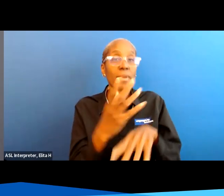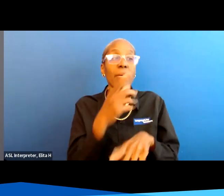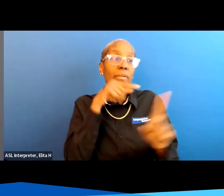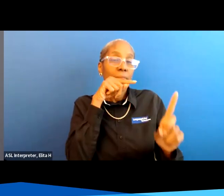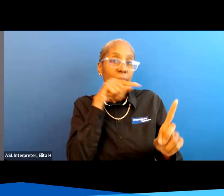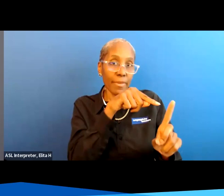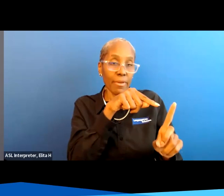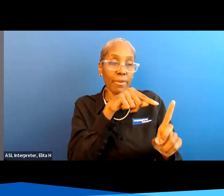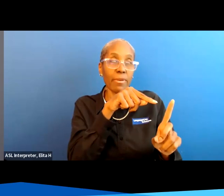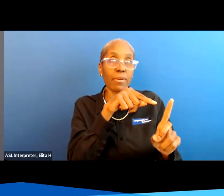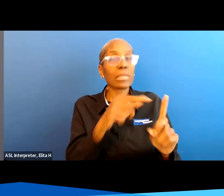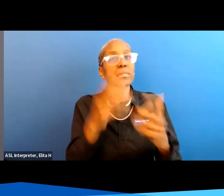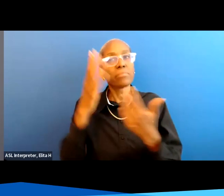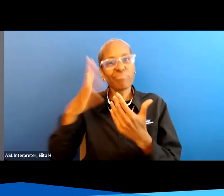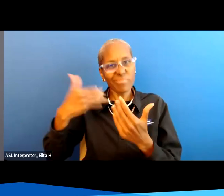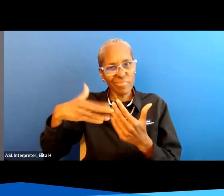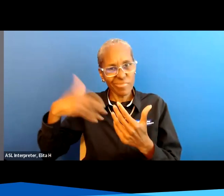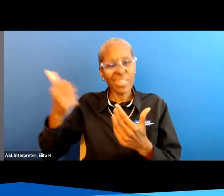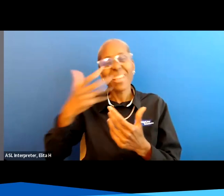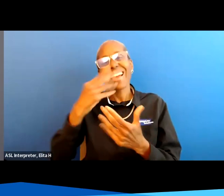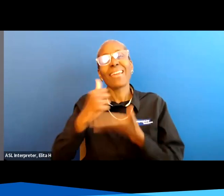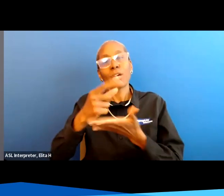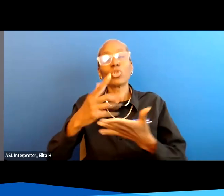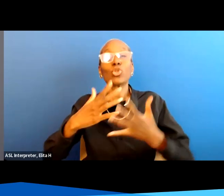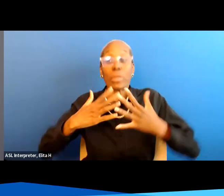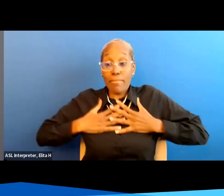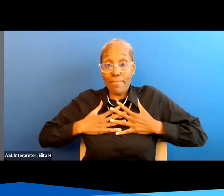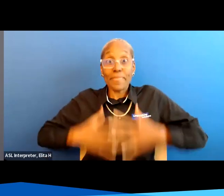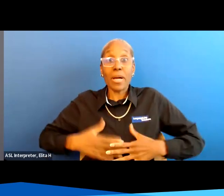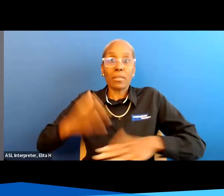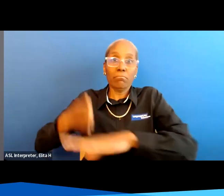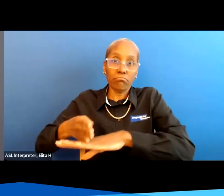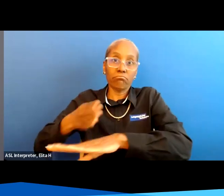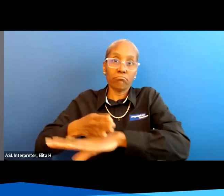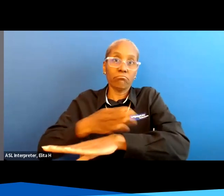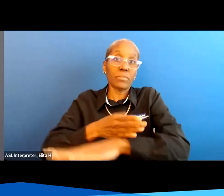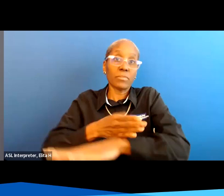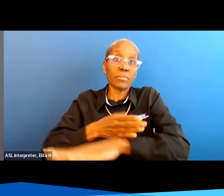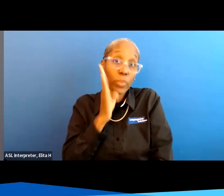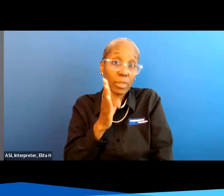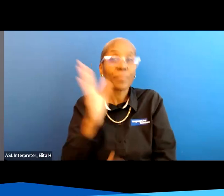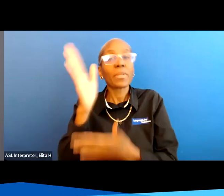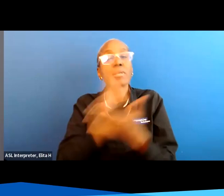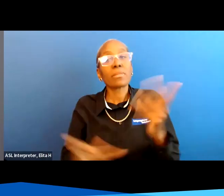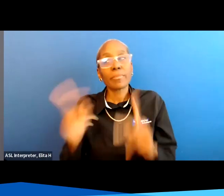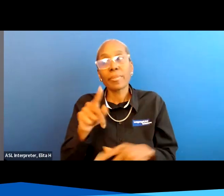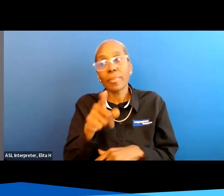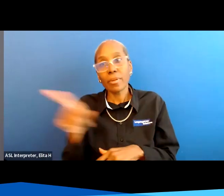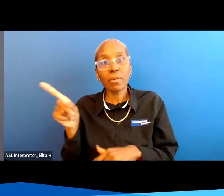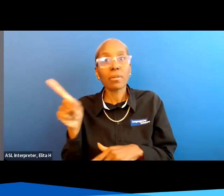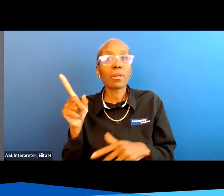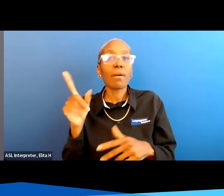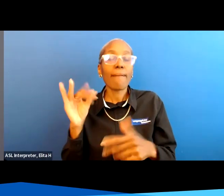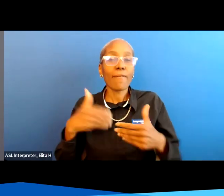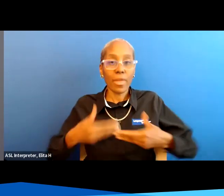only is more convenient but it also helps you physiologically and then for some people when you